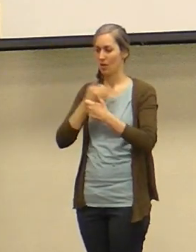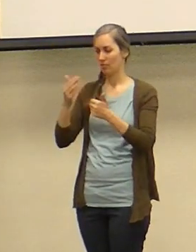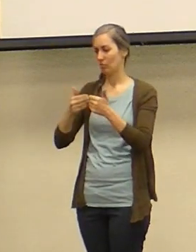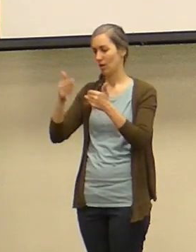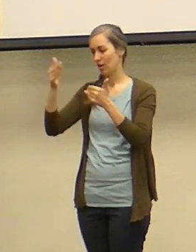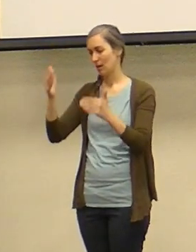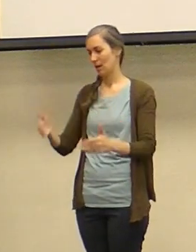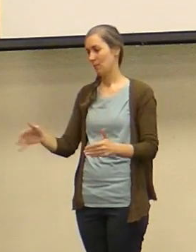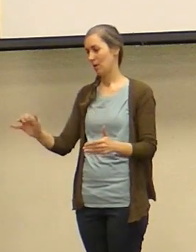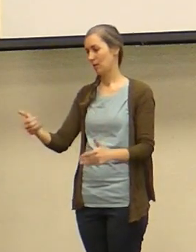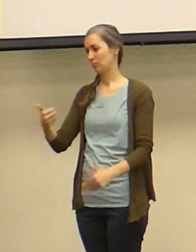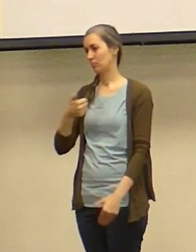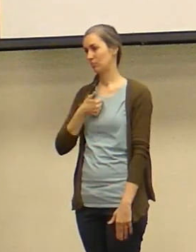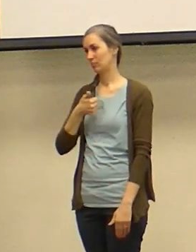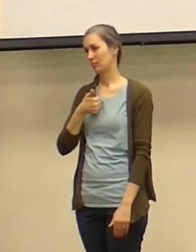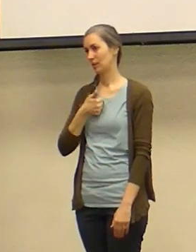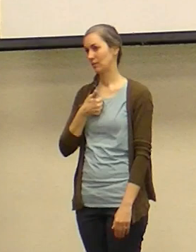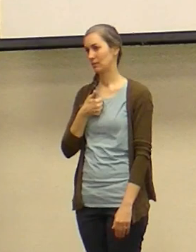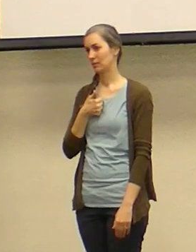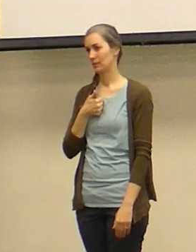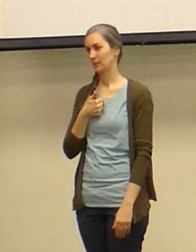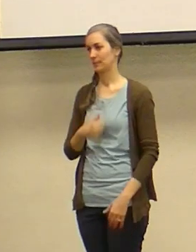as ourselves we we we we